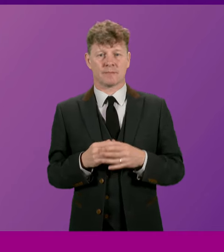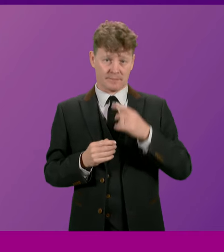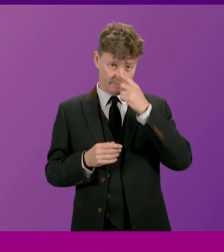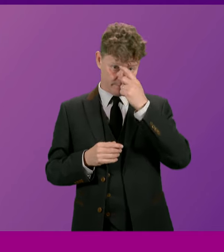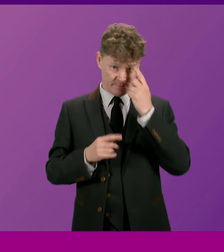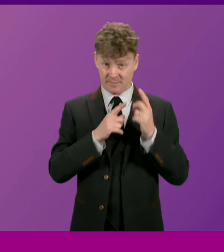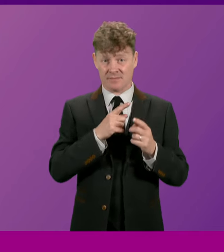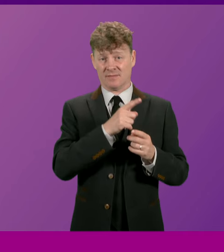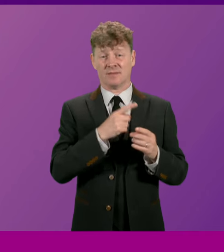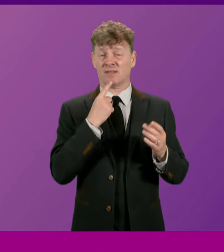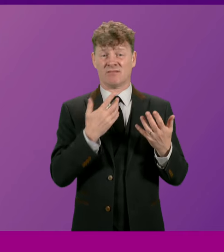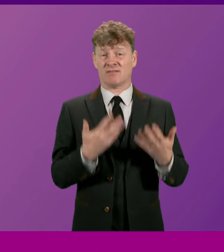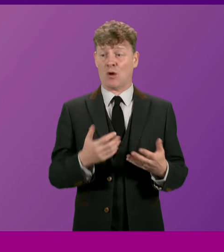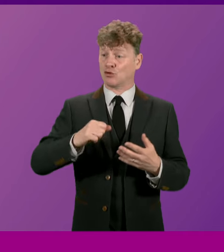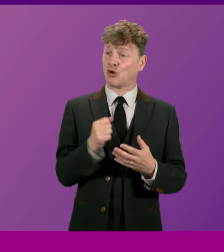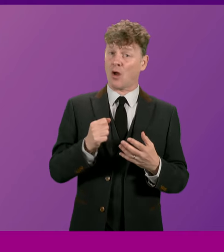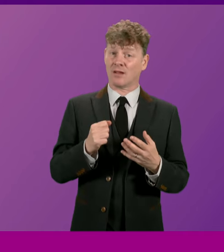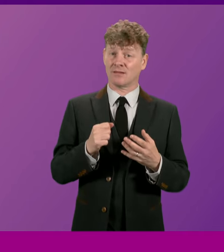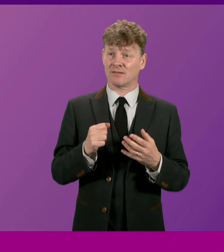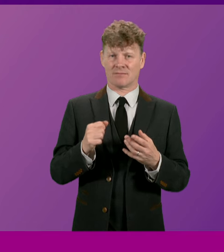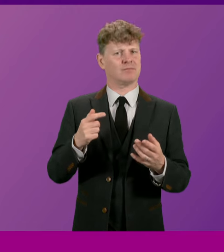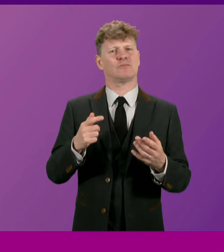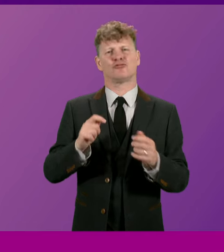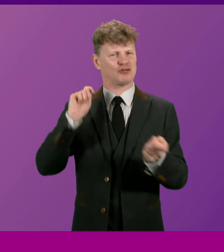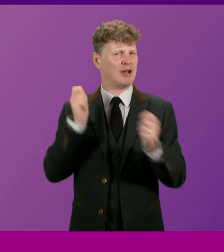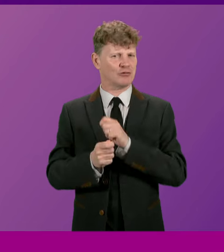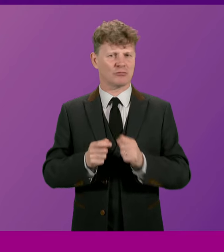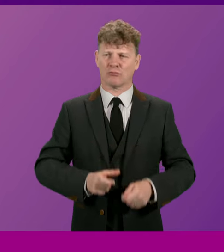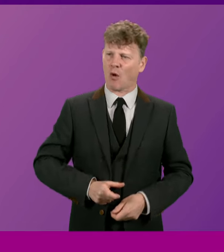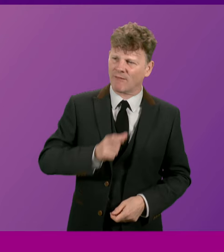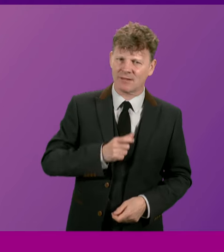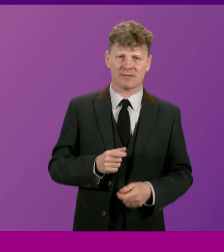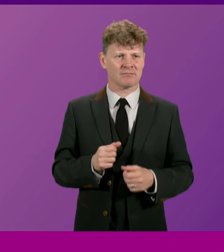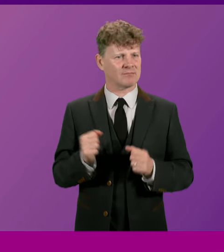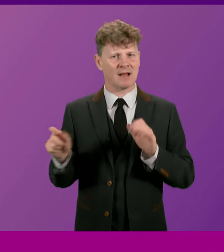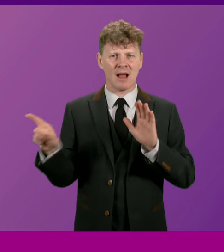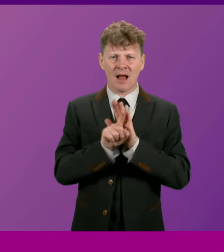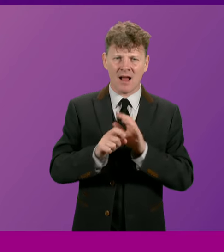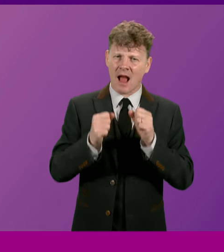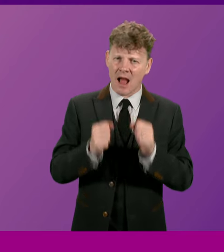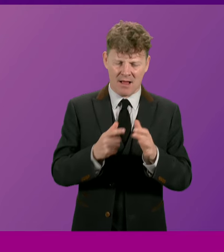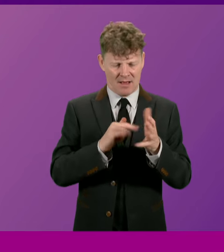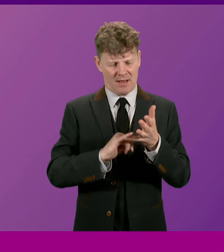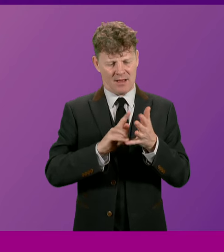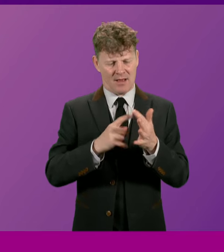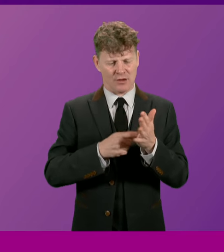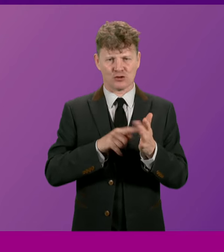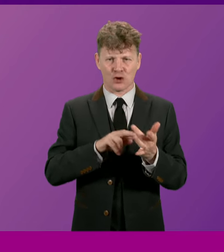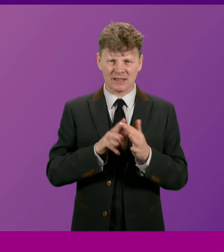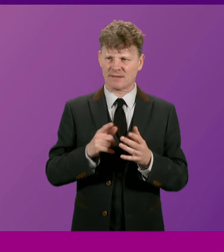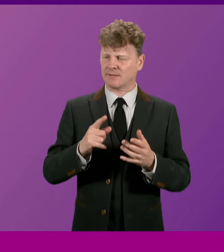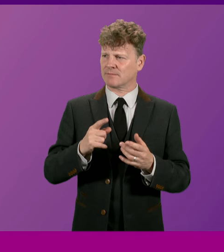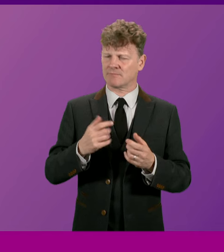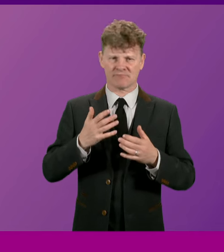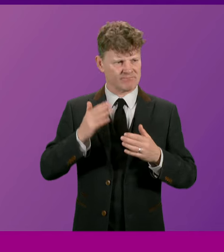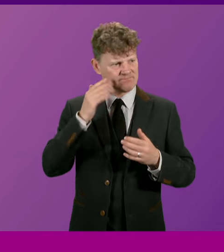behind a forever-changed Scotland, more confident, more assertive, and above all, determined to control its